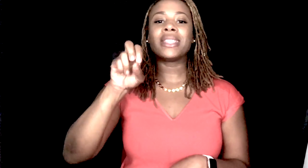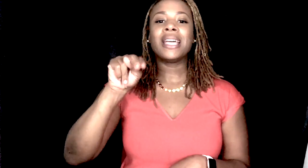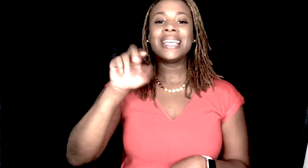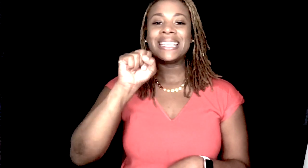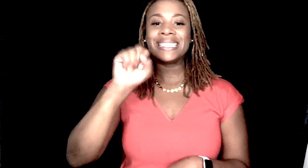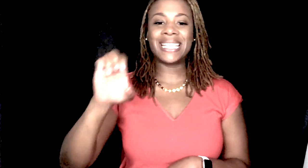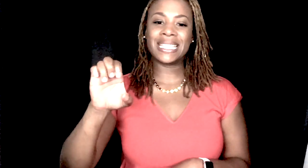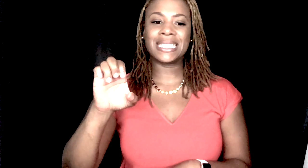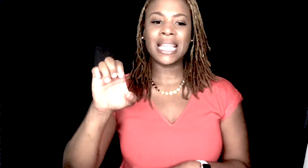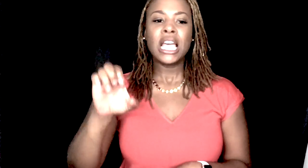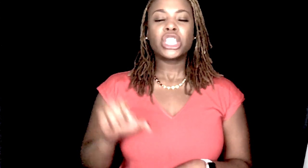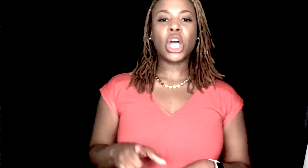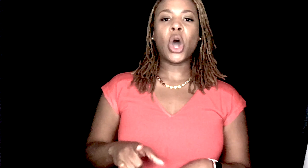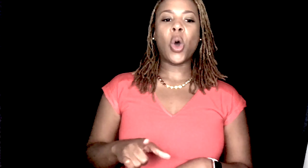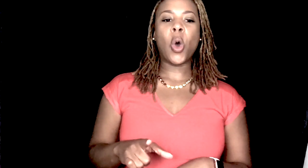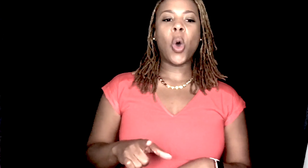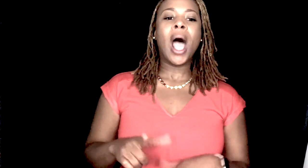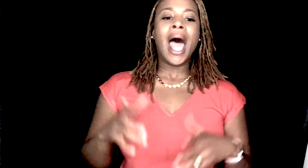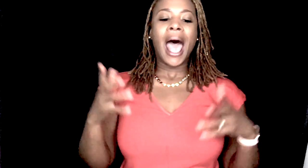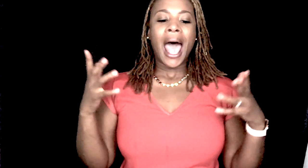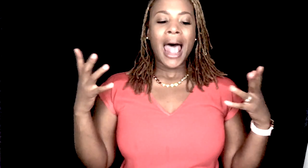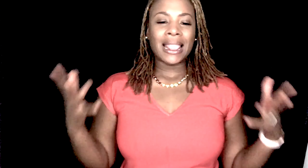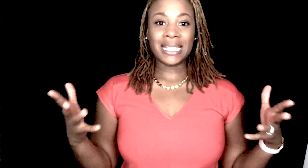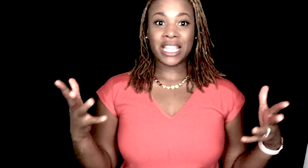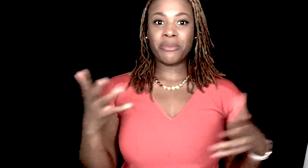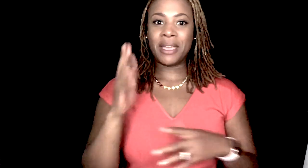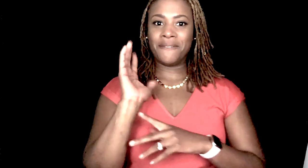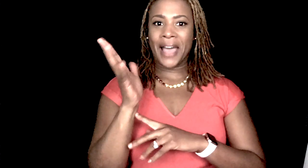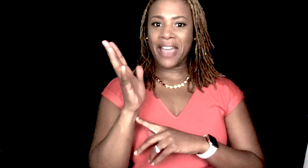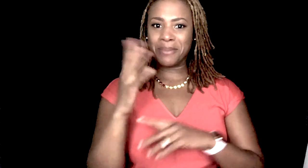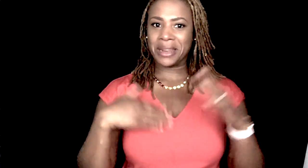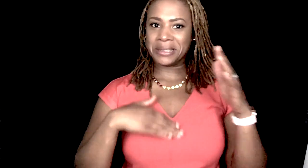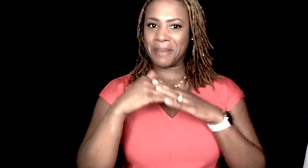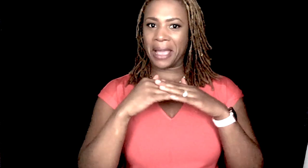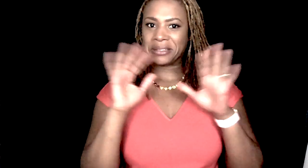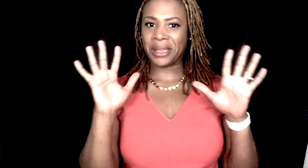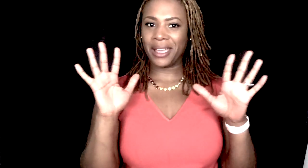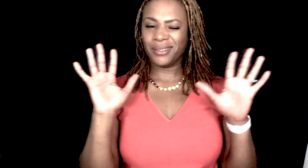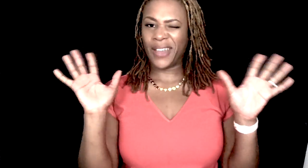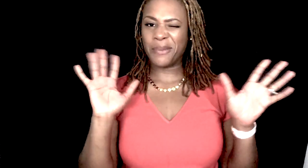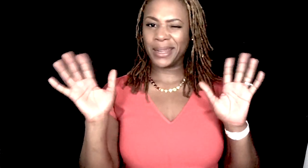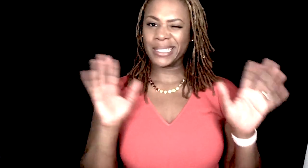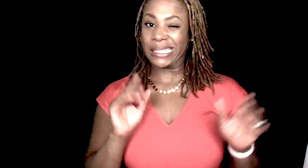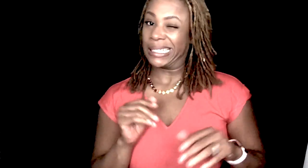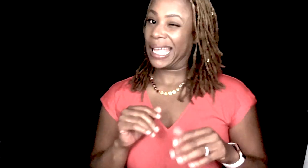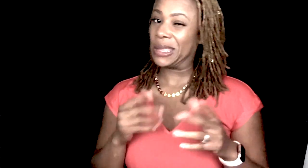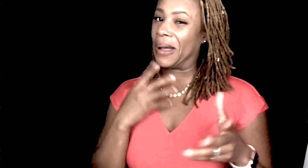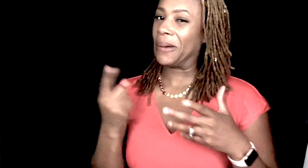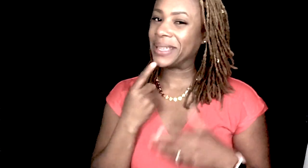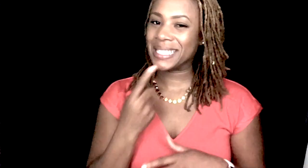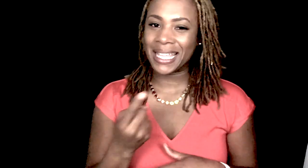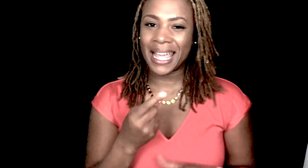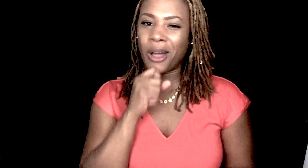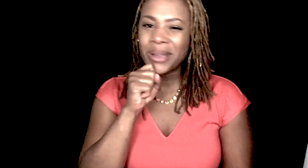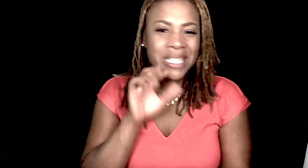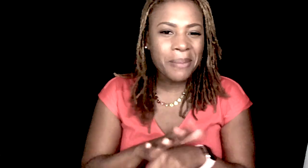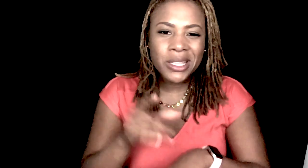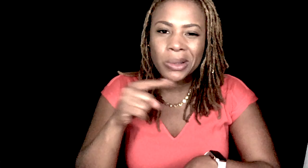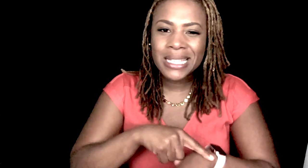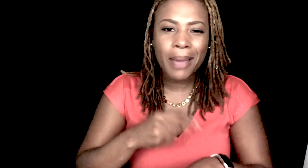tense. So, let's give me five minutes max, okay? Five minutes. I know I always say that. I always commit to a time